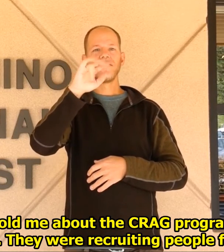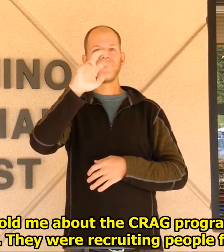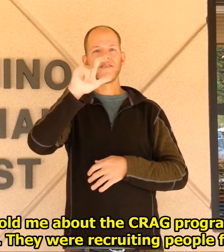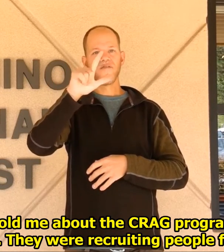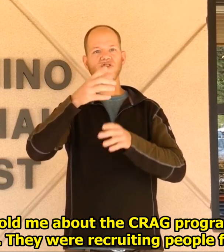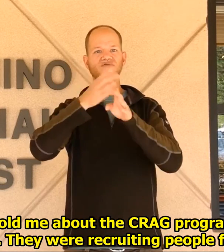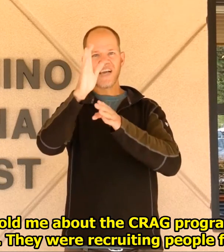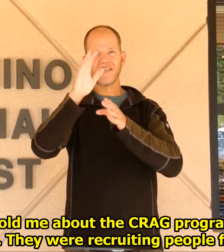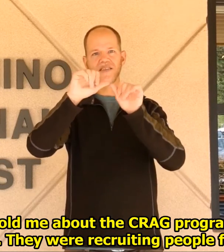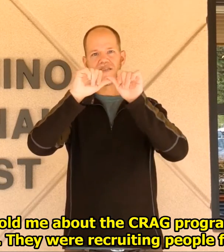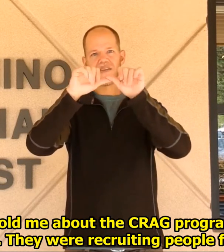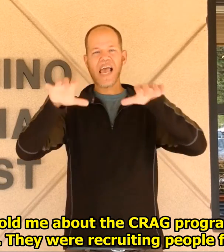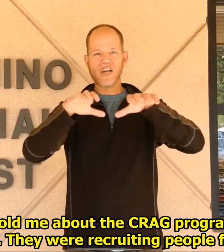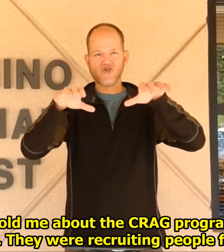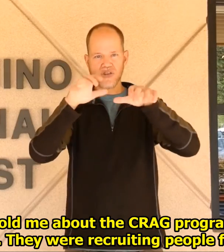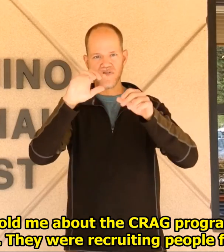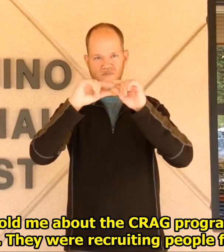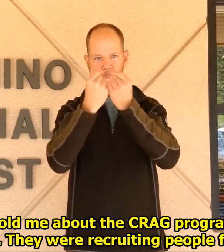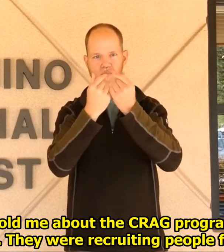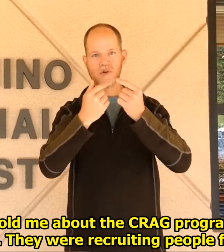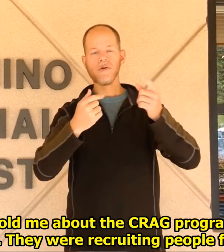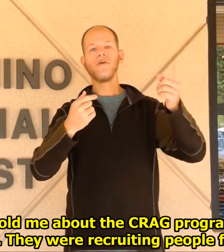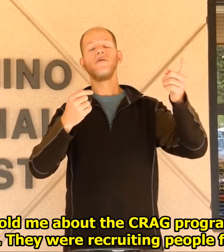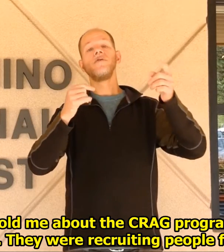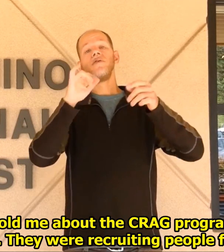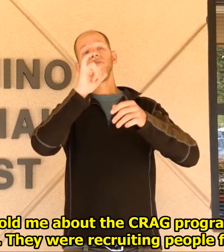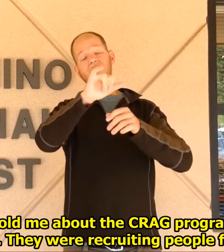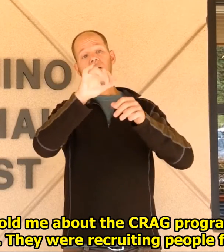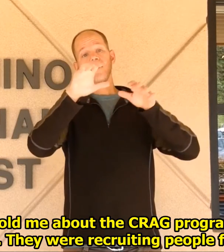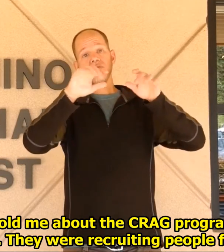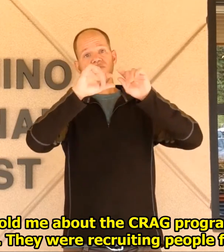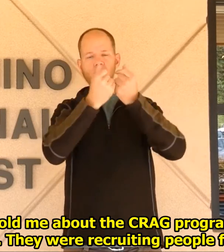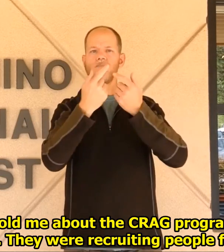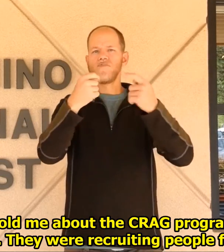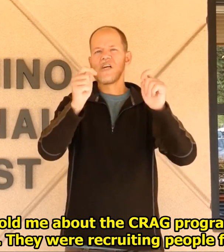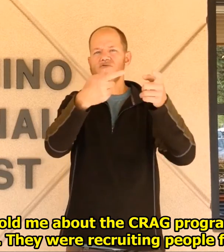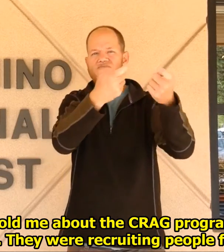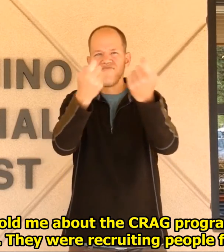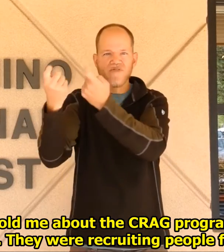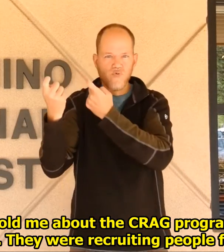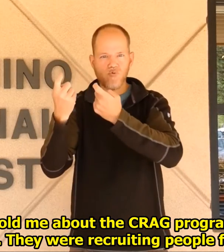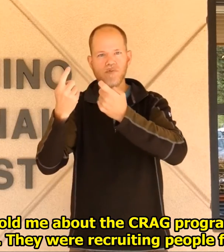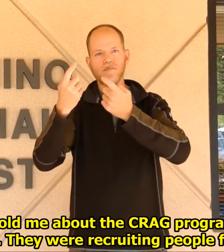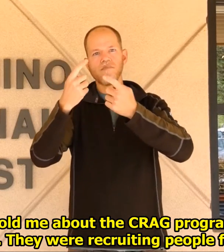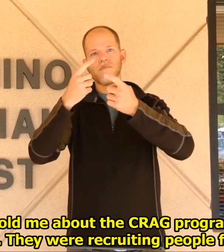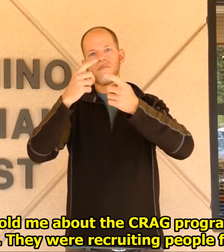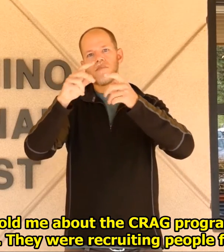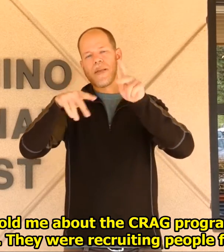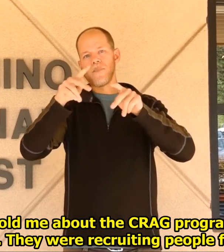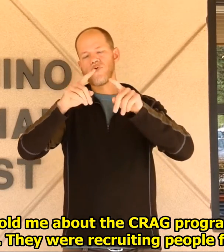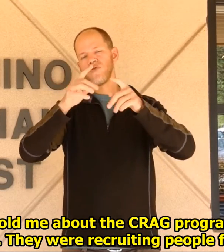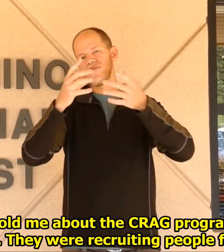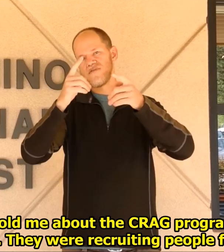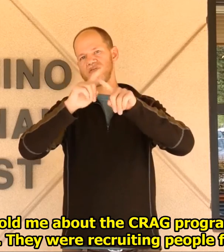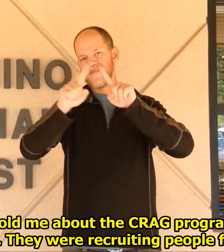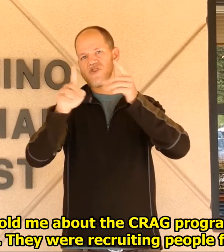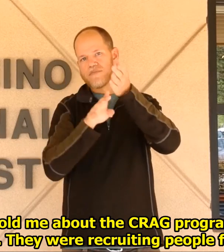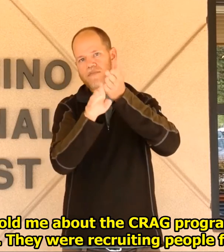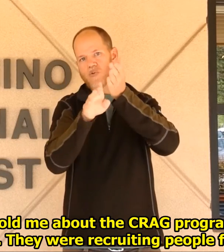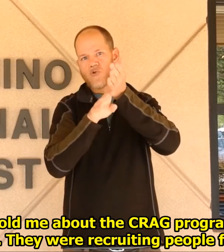me about the CRAG program, the Civil Rights Action Group. They were recruiting people